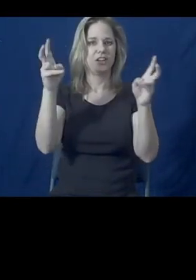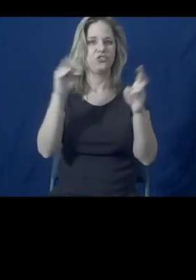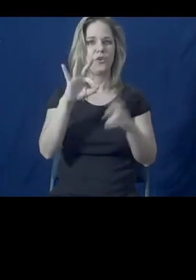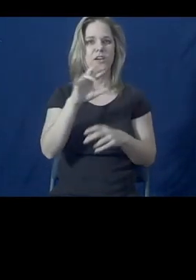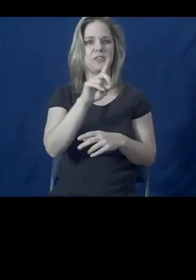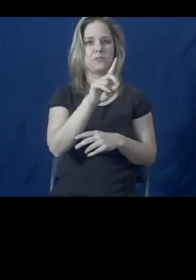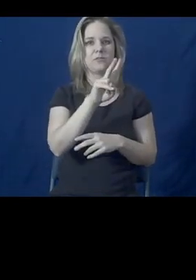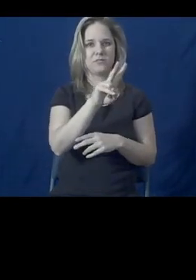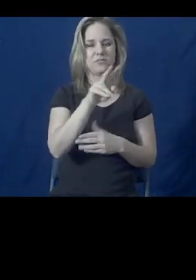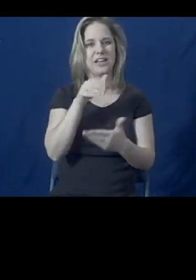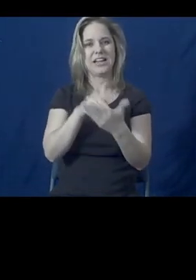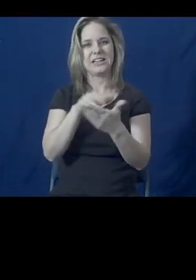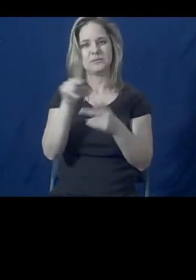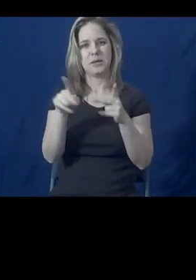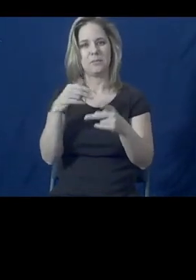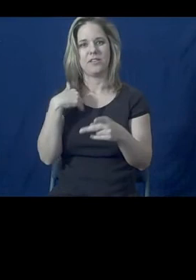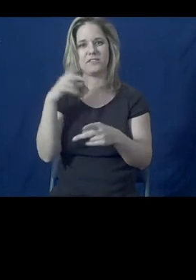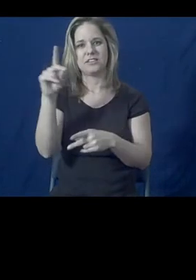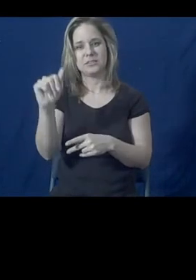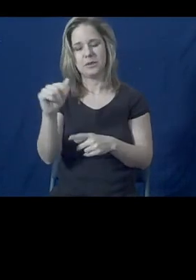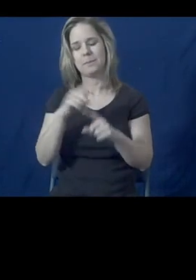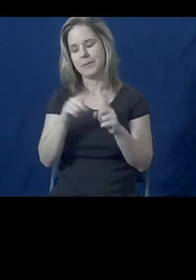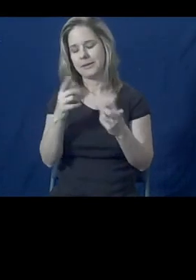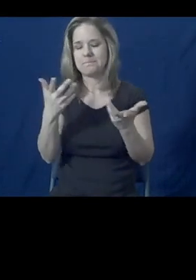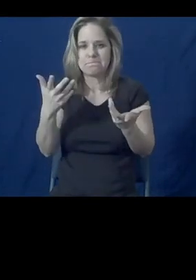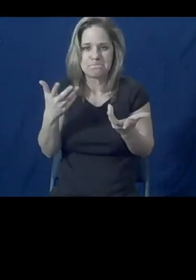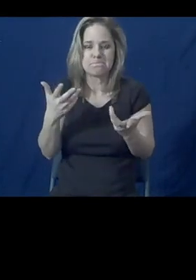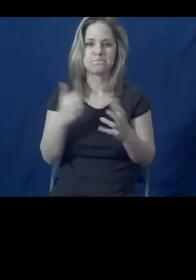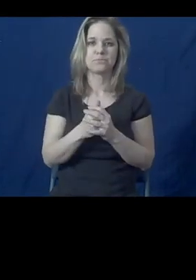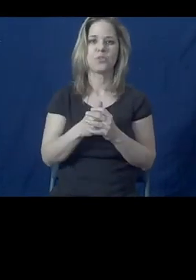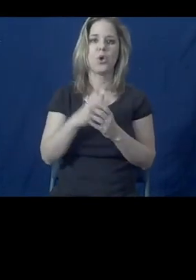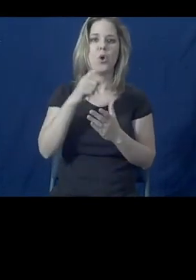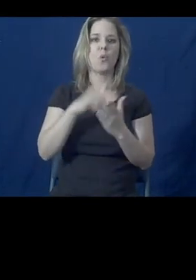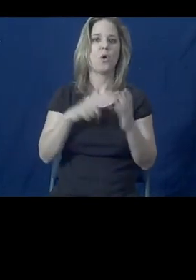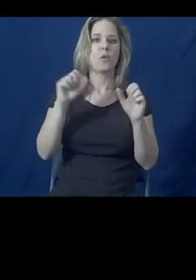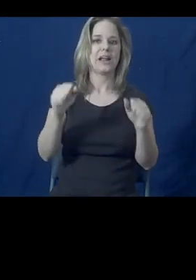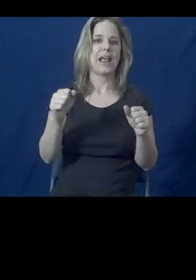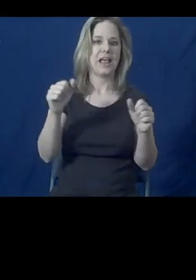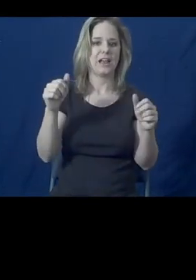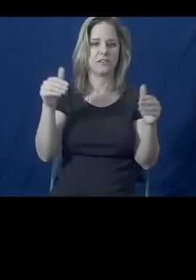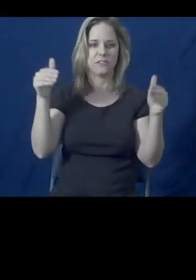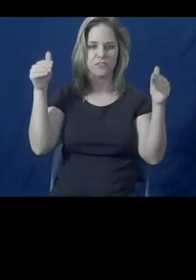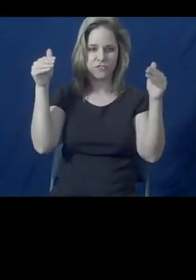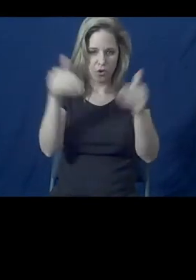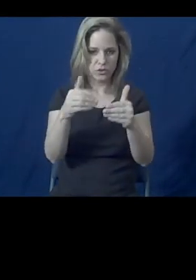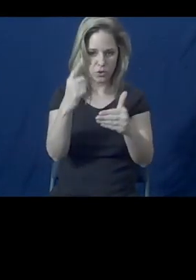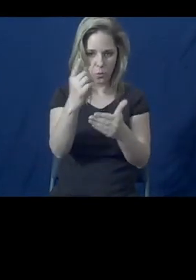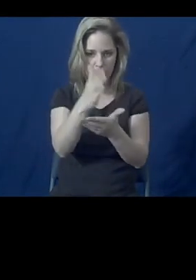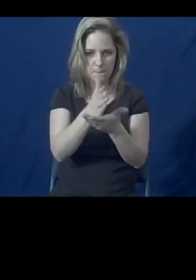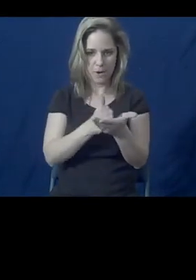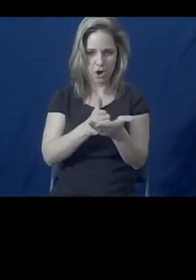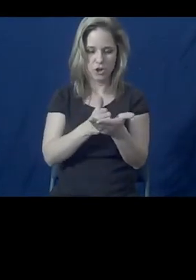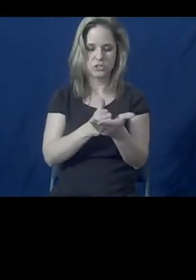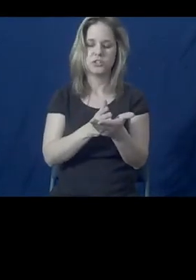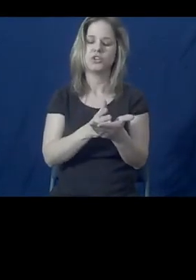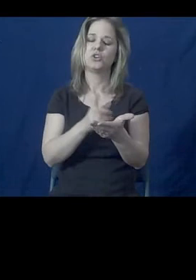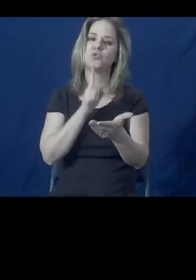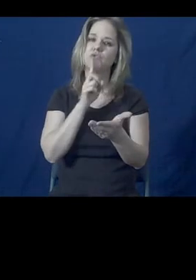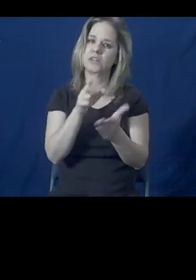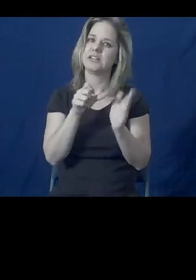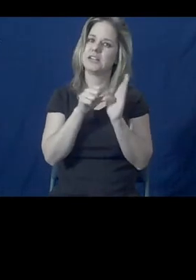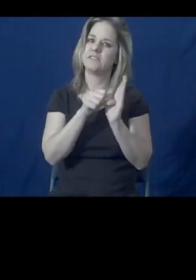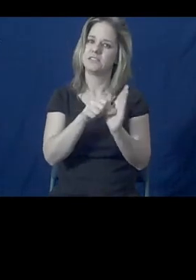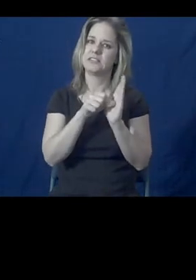disabilities, but to the extent that we can look at one piece of it, I really want to emphasize that